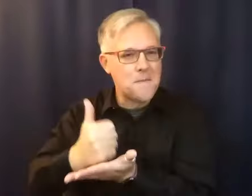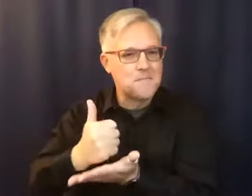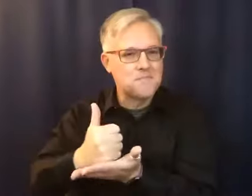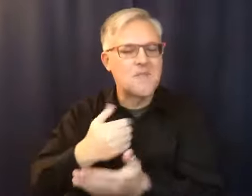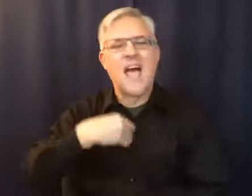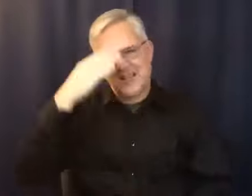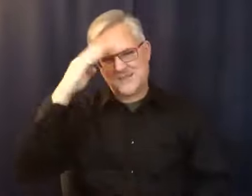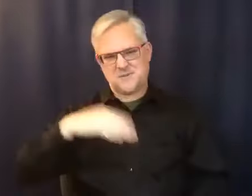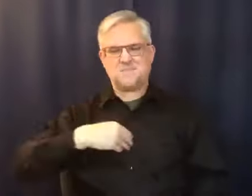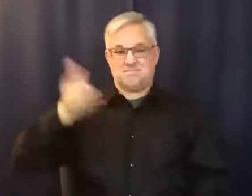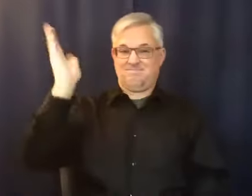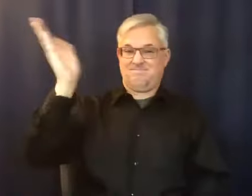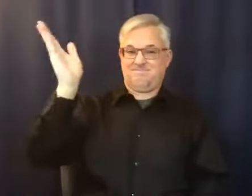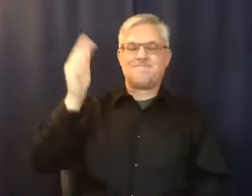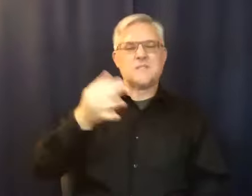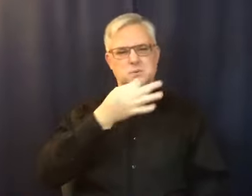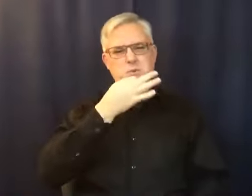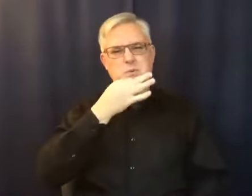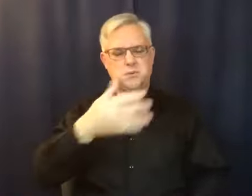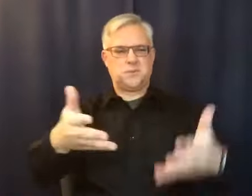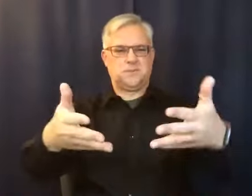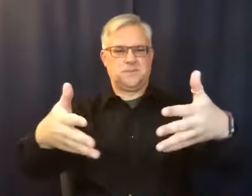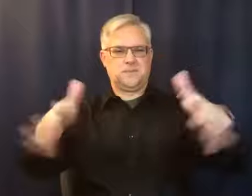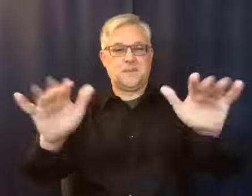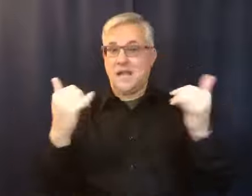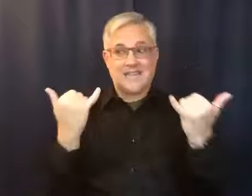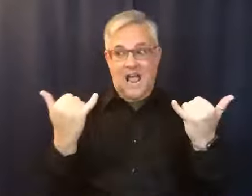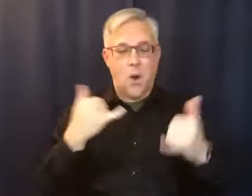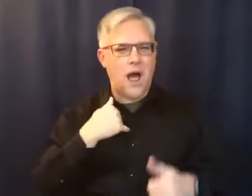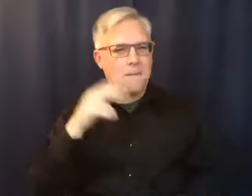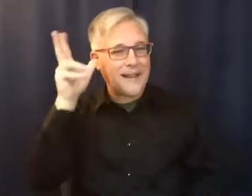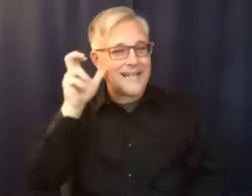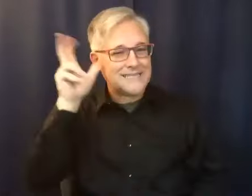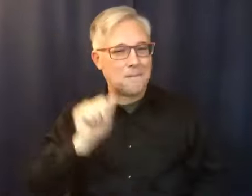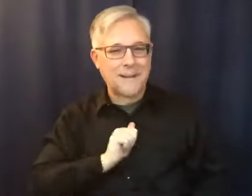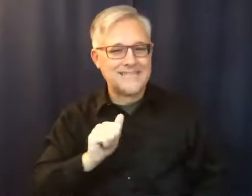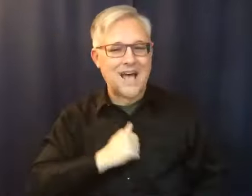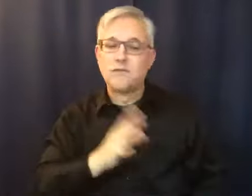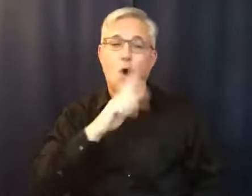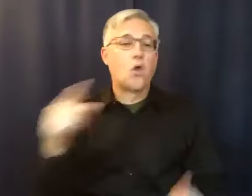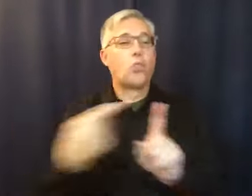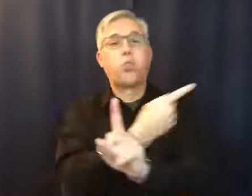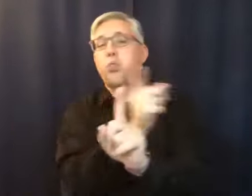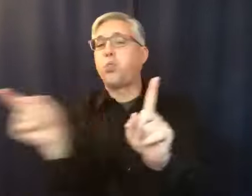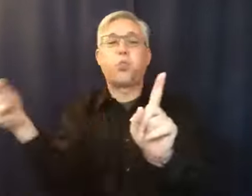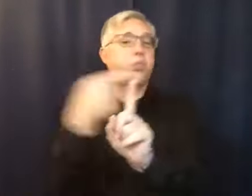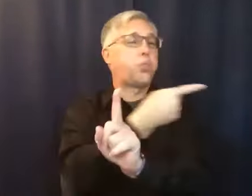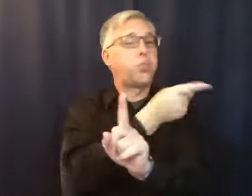a matter of fact, I'm listening to myself today as I'm talking. And I had just rambled all over the place, just rambled all over the place.